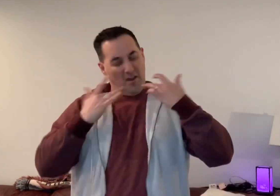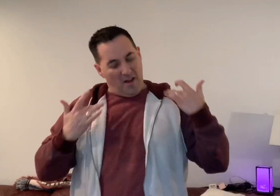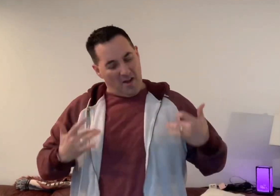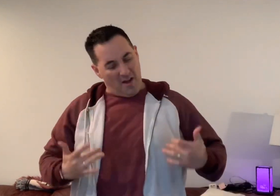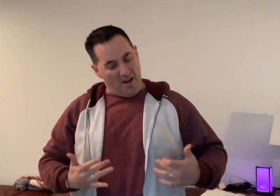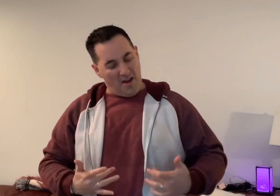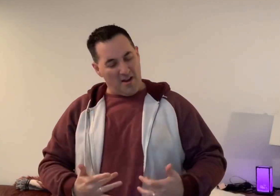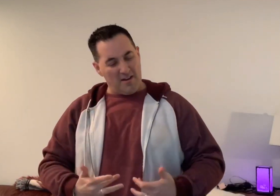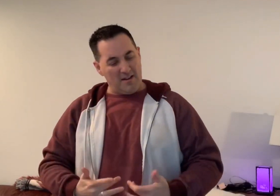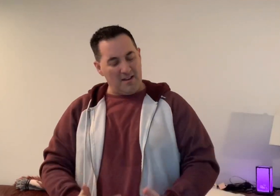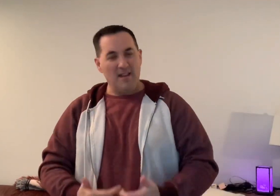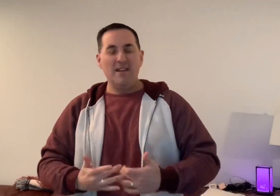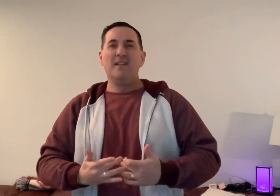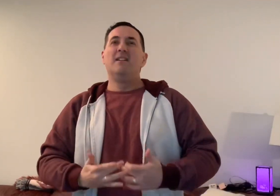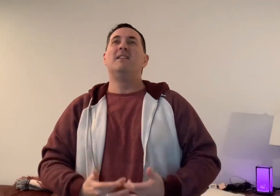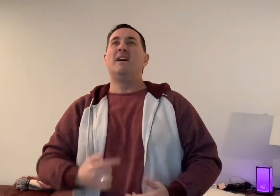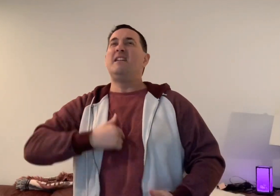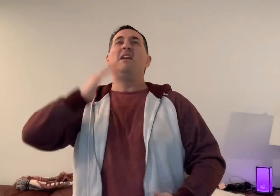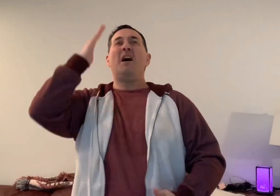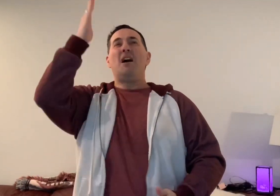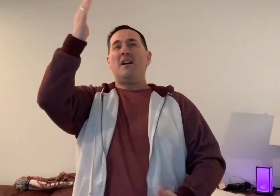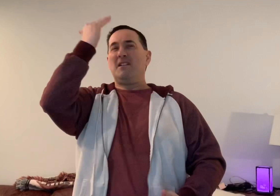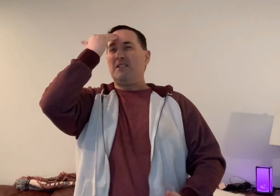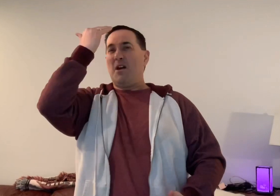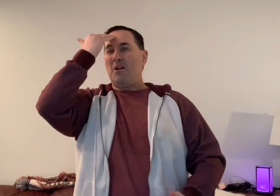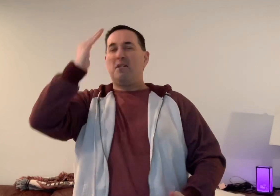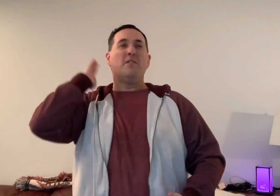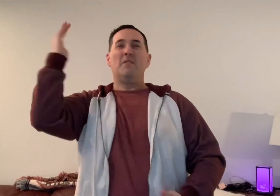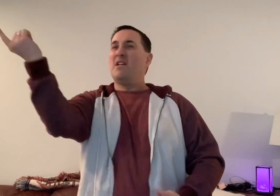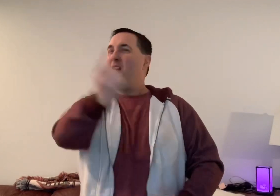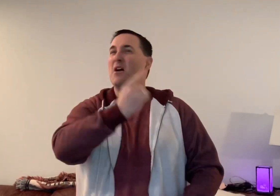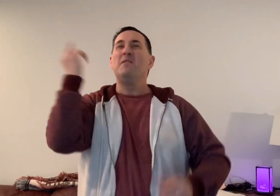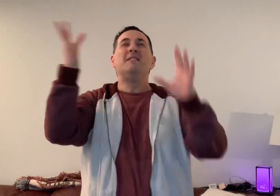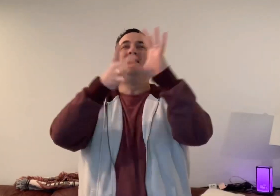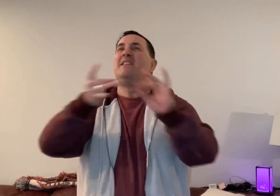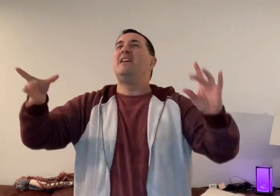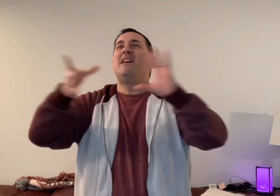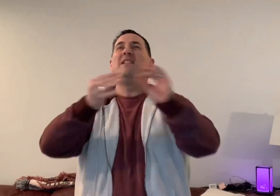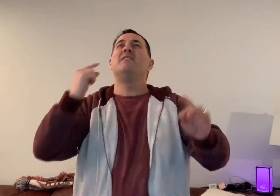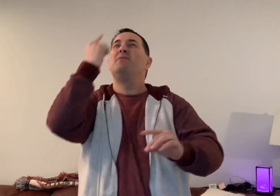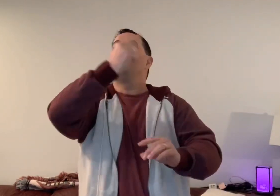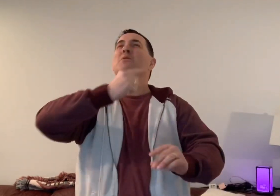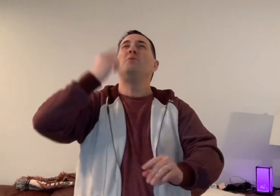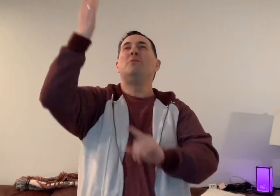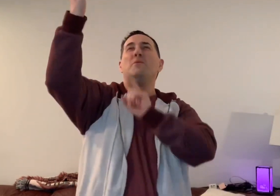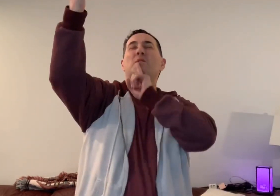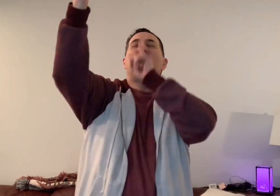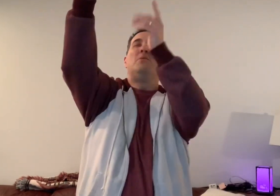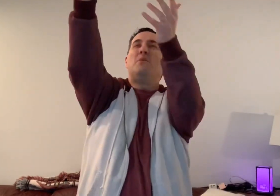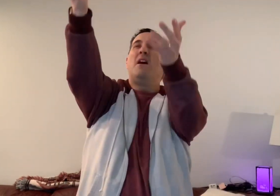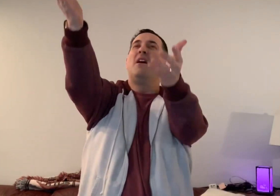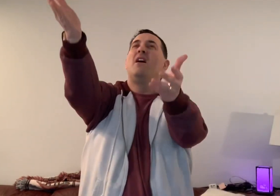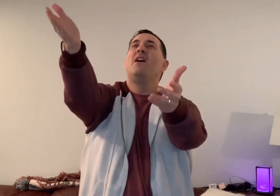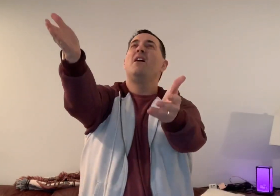heart And I know that I'll always tell of who you are